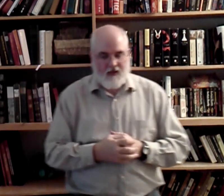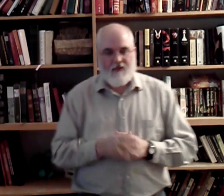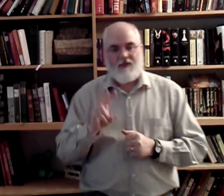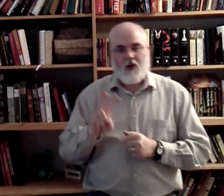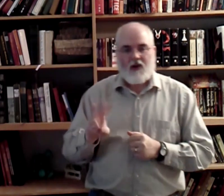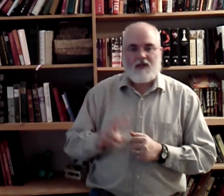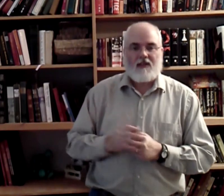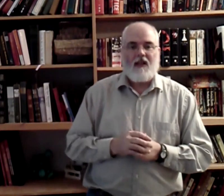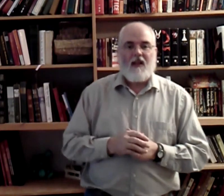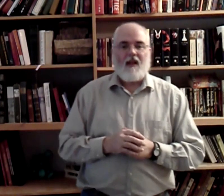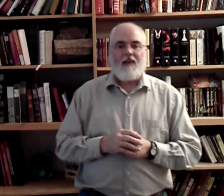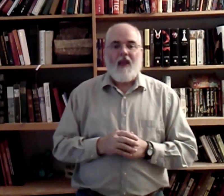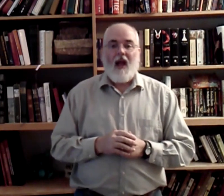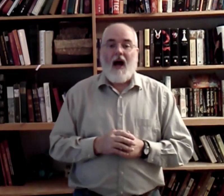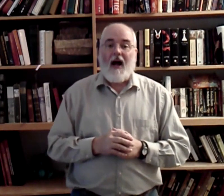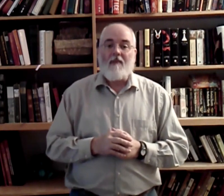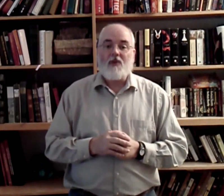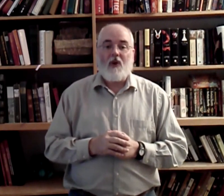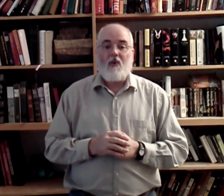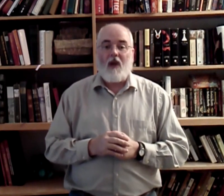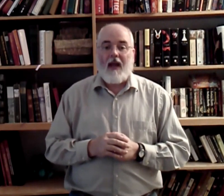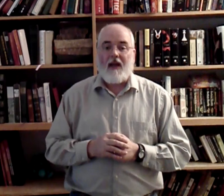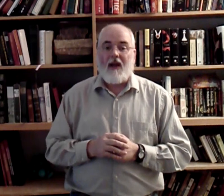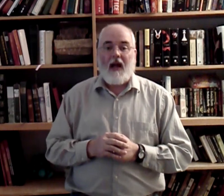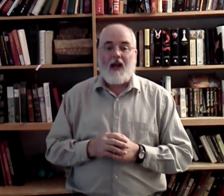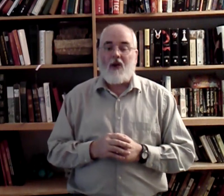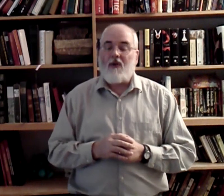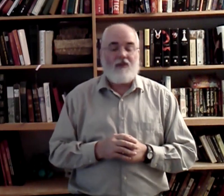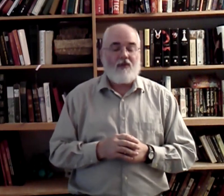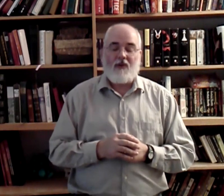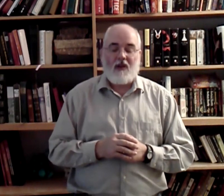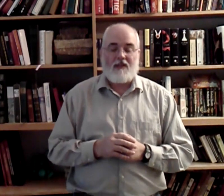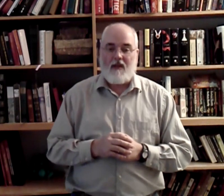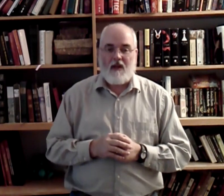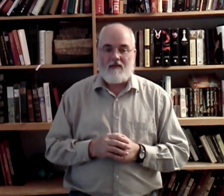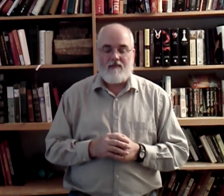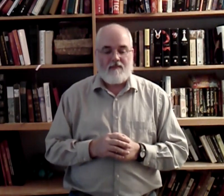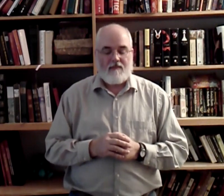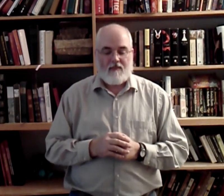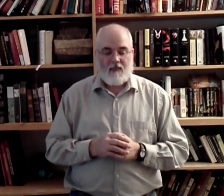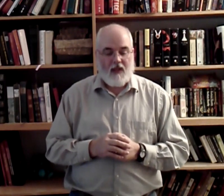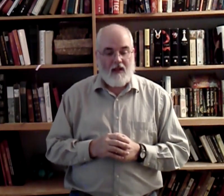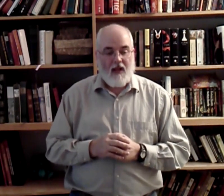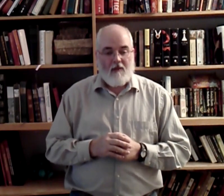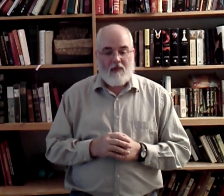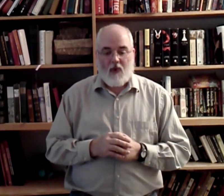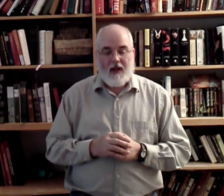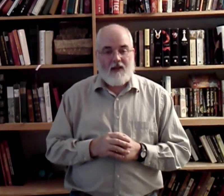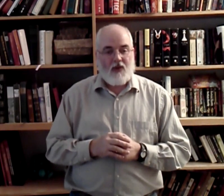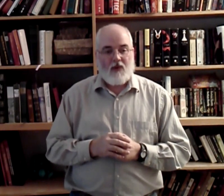verse. I'm so glad I learned to trust thee. Okay? Before I get to it,